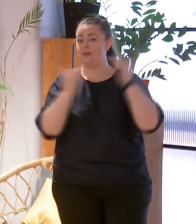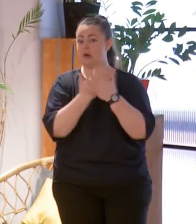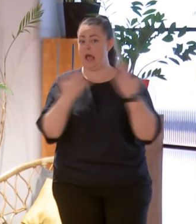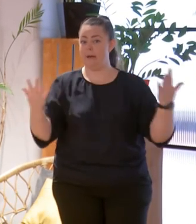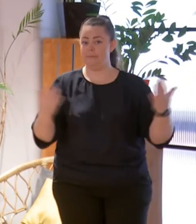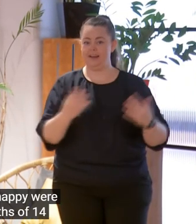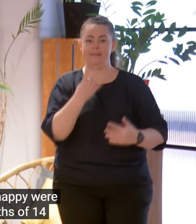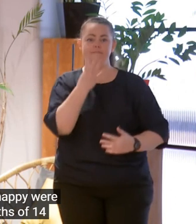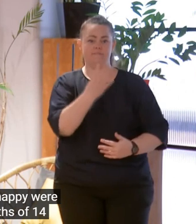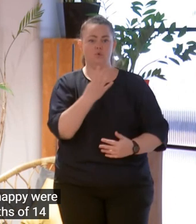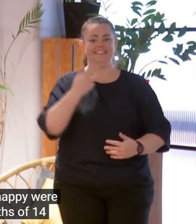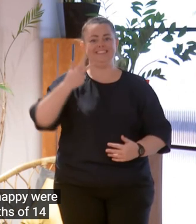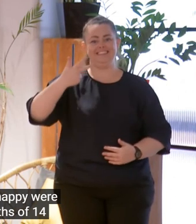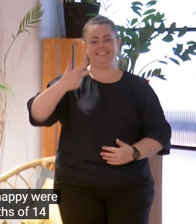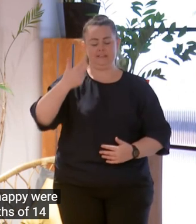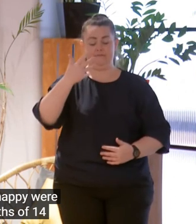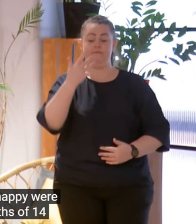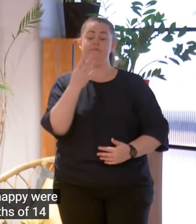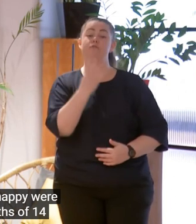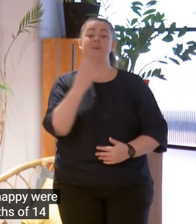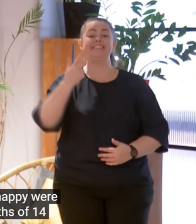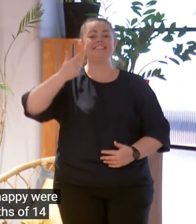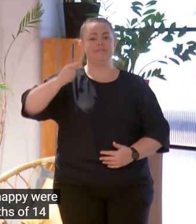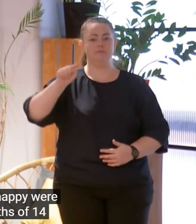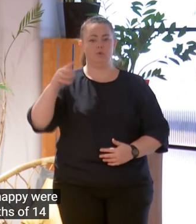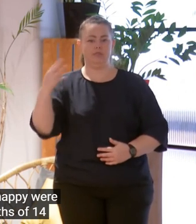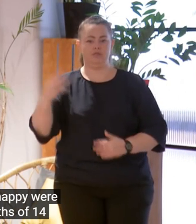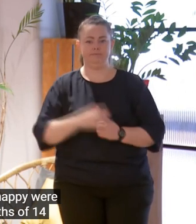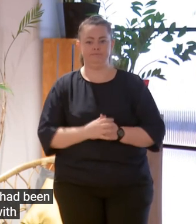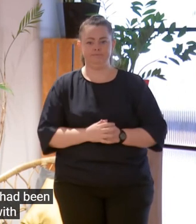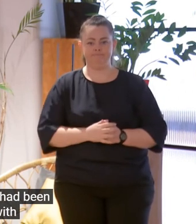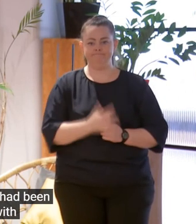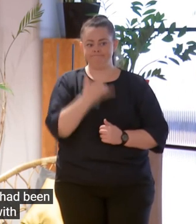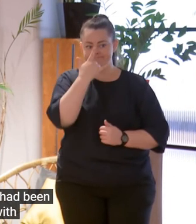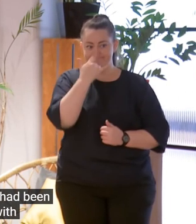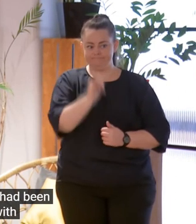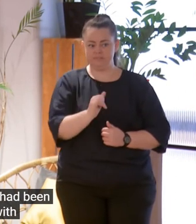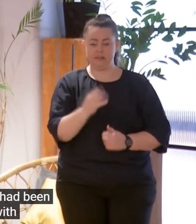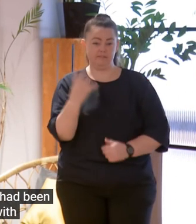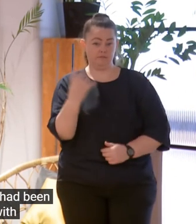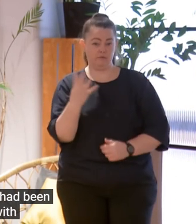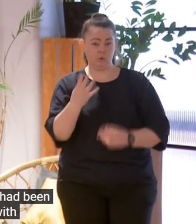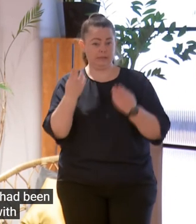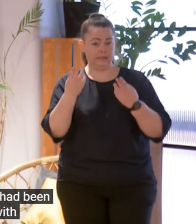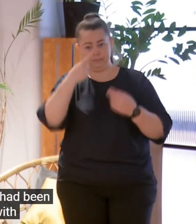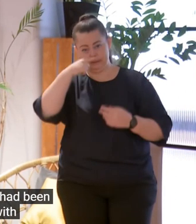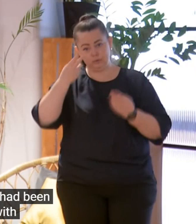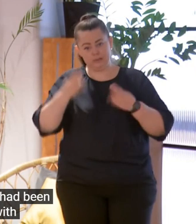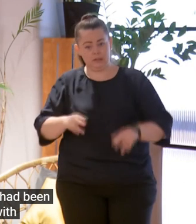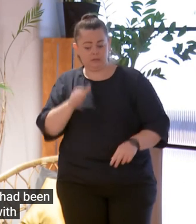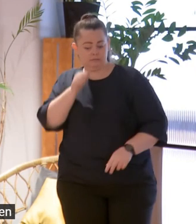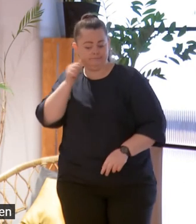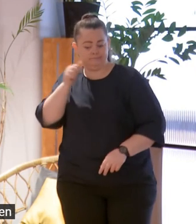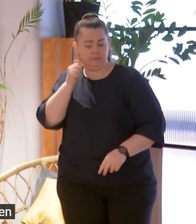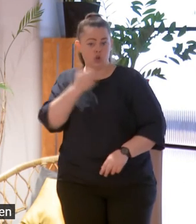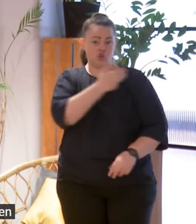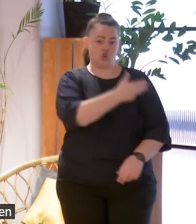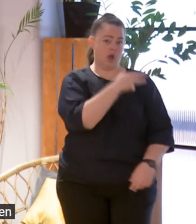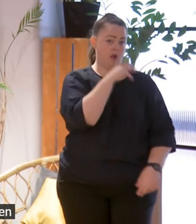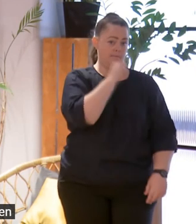Sadly, we're reporting the deaths of 14 people today who had been diagnosed with COVID, 9 men and 5 women.